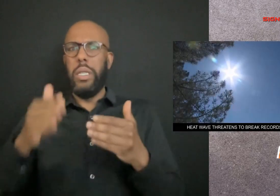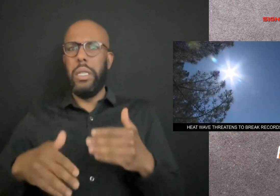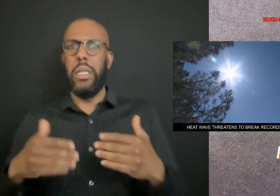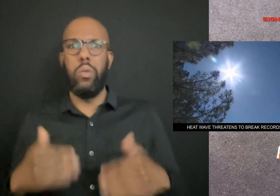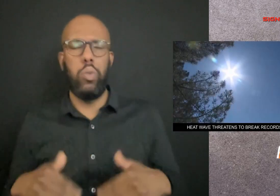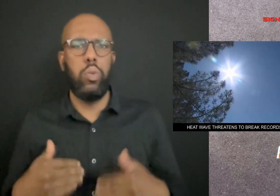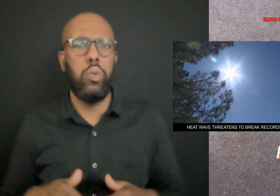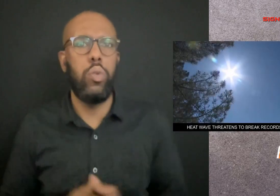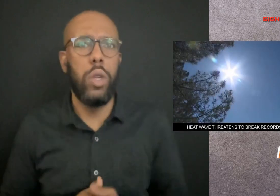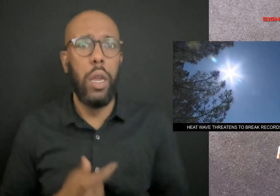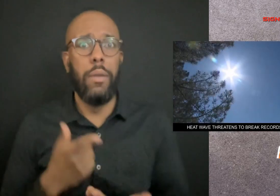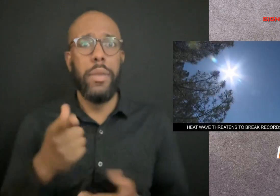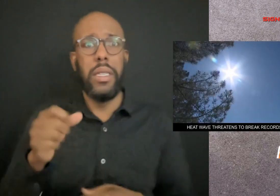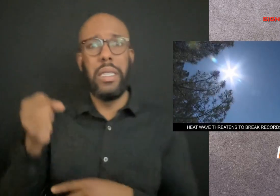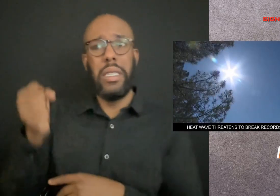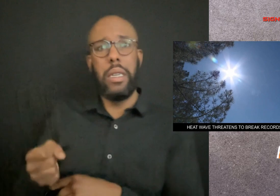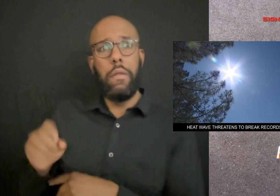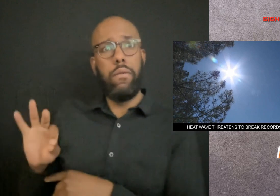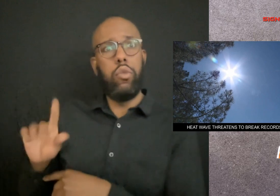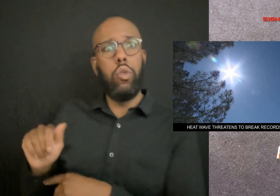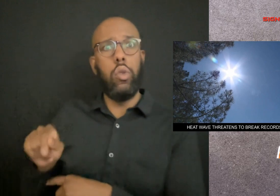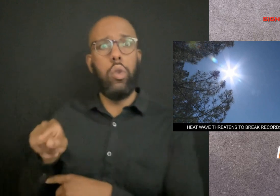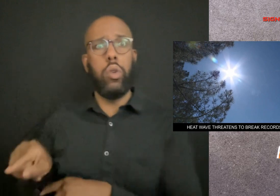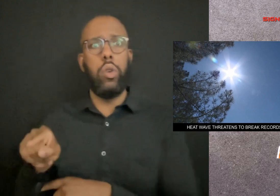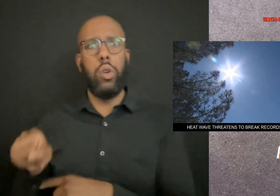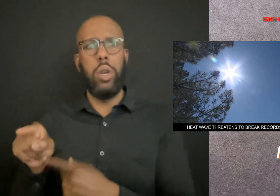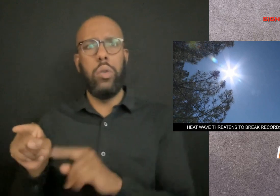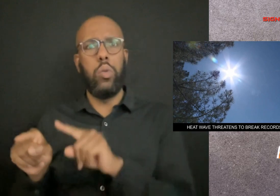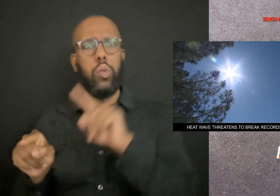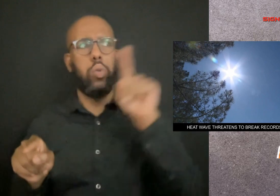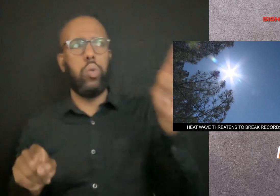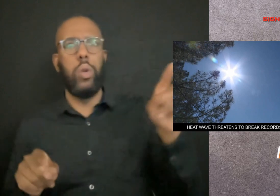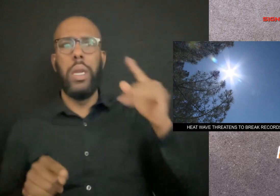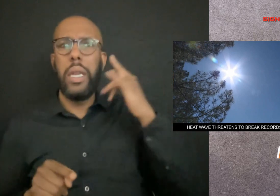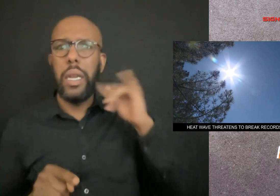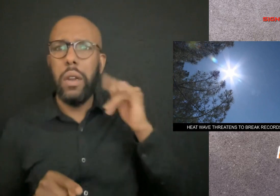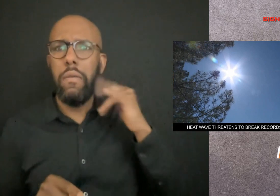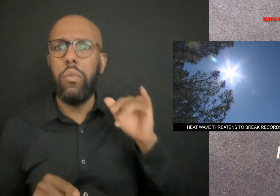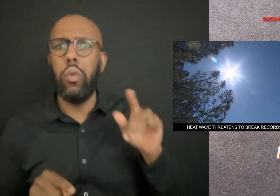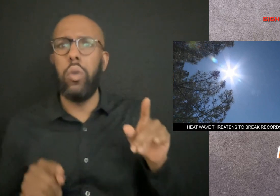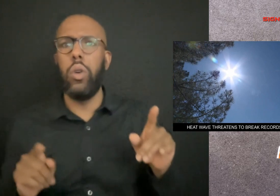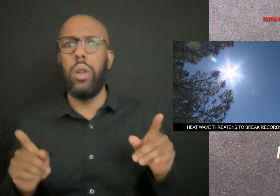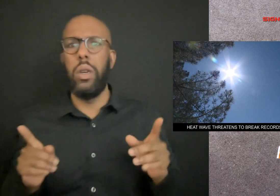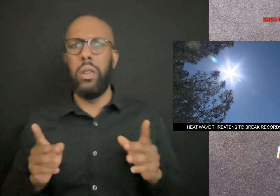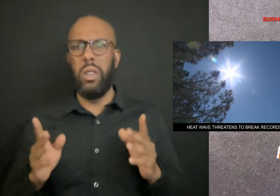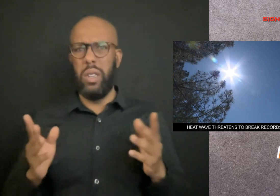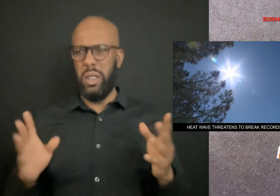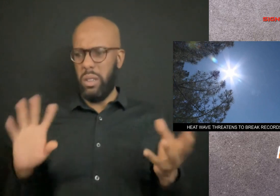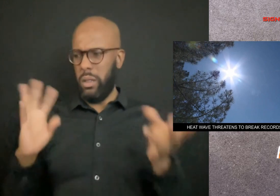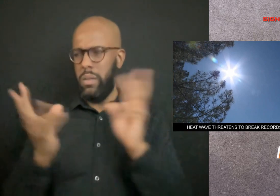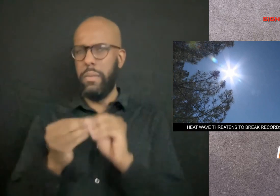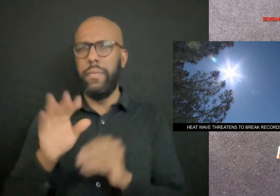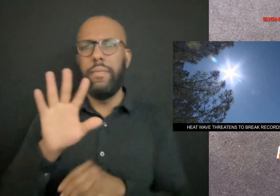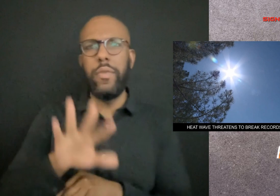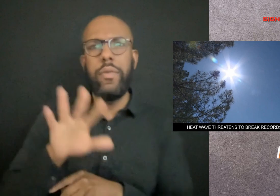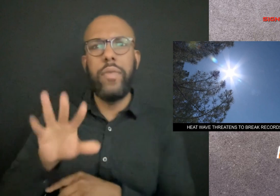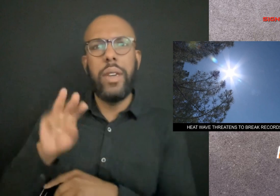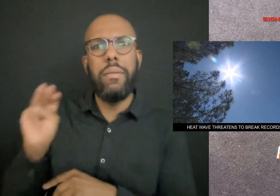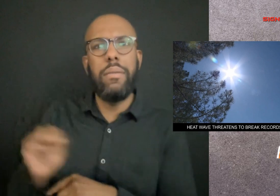From South Florida to California, more than 55 million Americans are bracing for